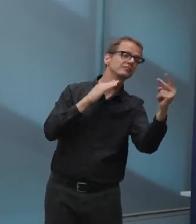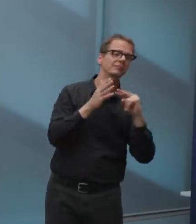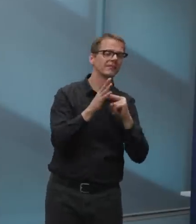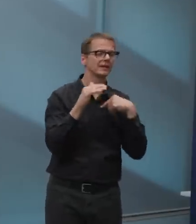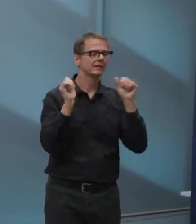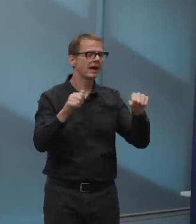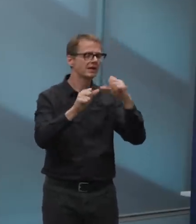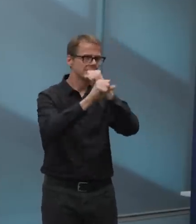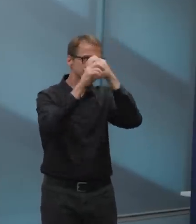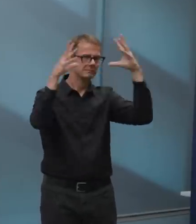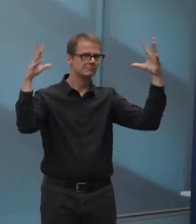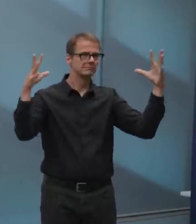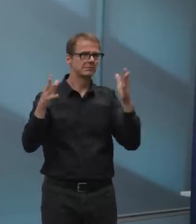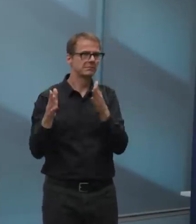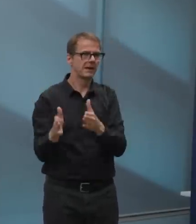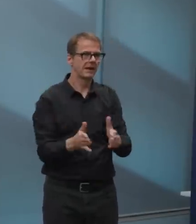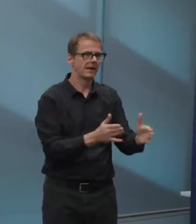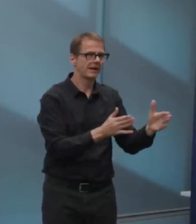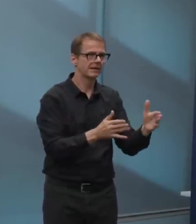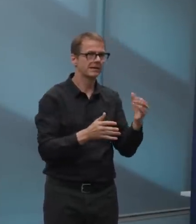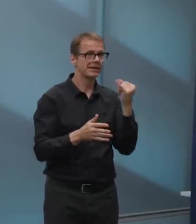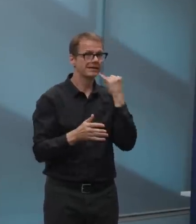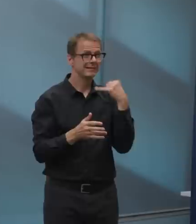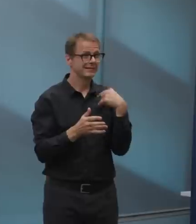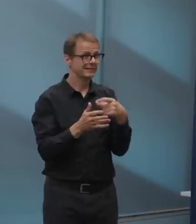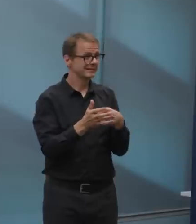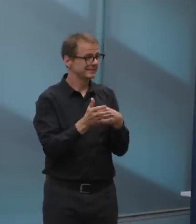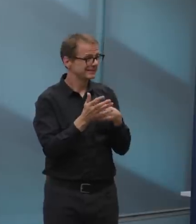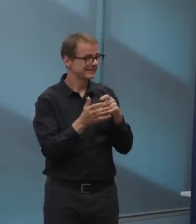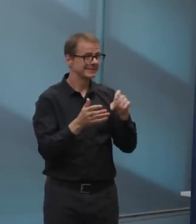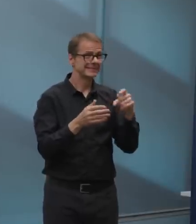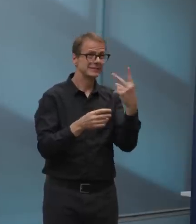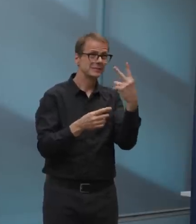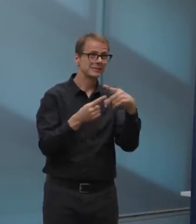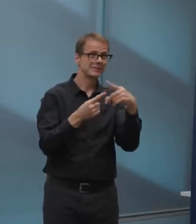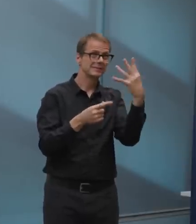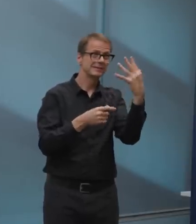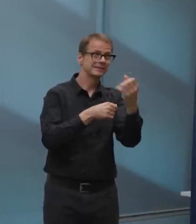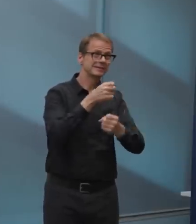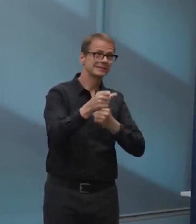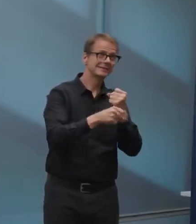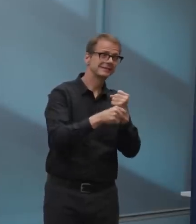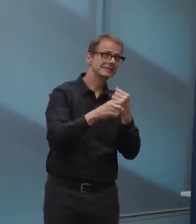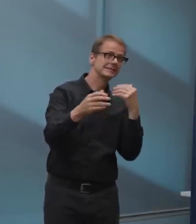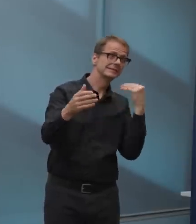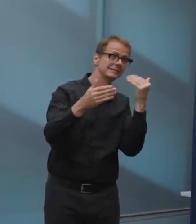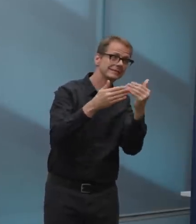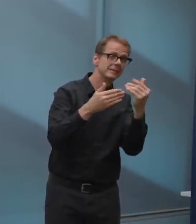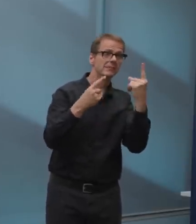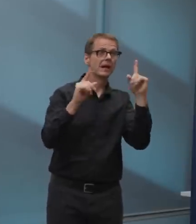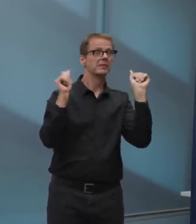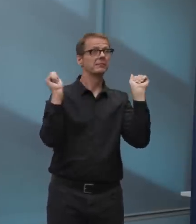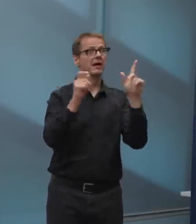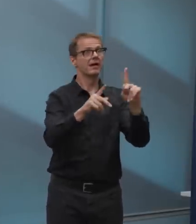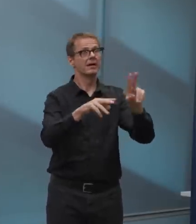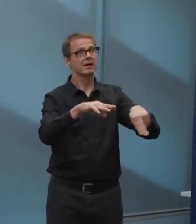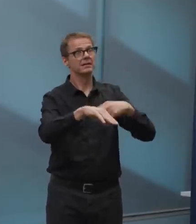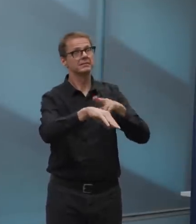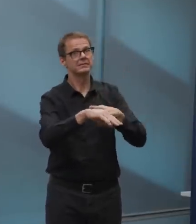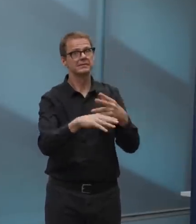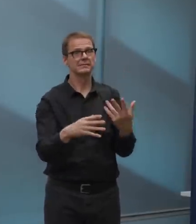that's hundreds of millions of dollars. Uh, and I don't want to go back and raise property taxes, uh, to try to recover it, because